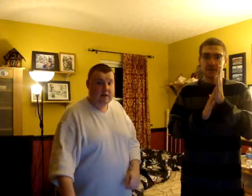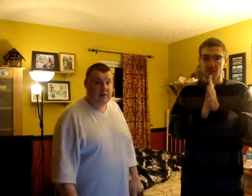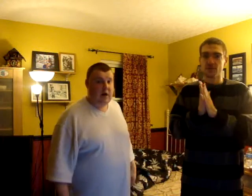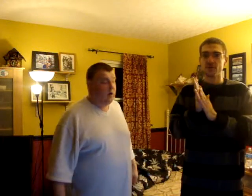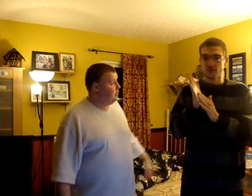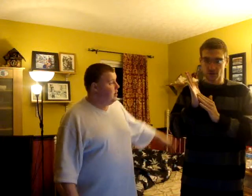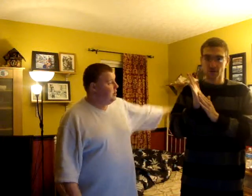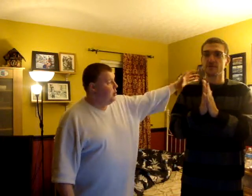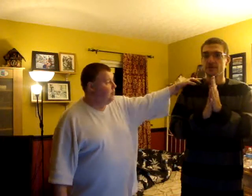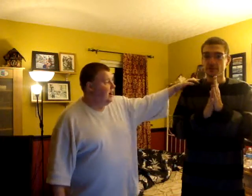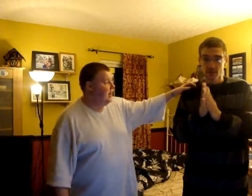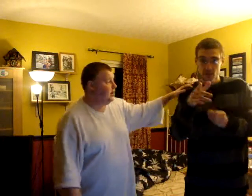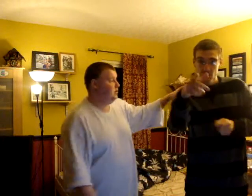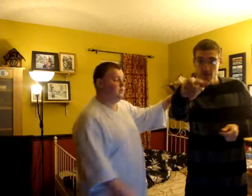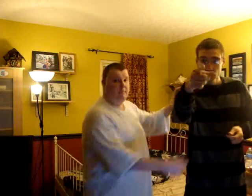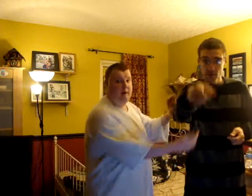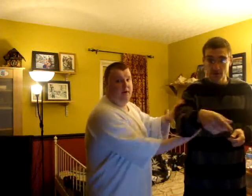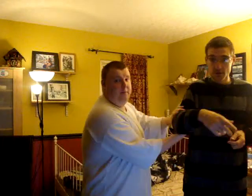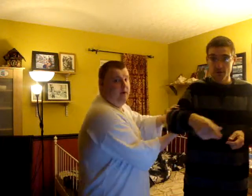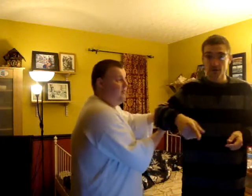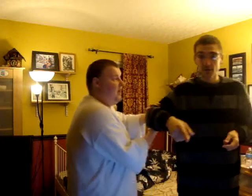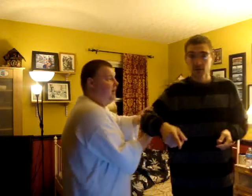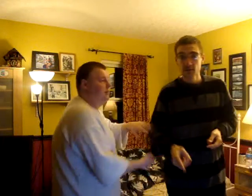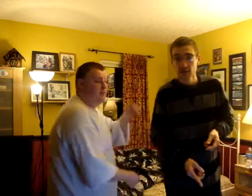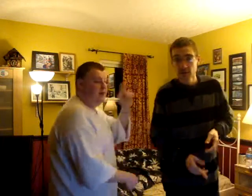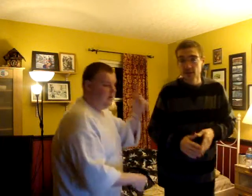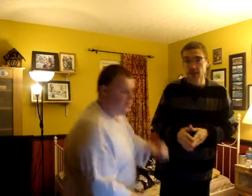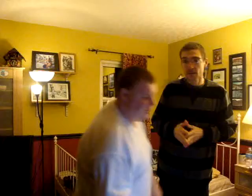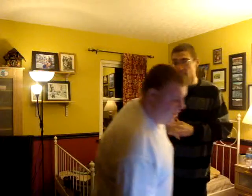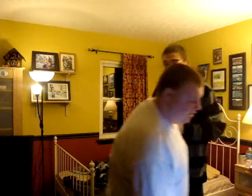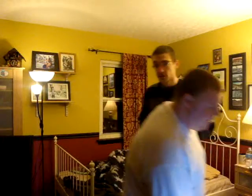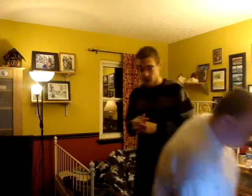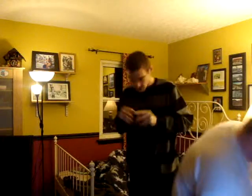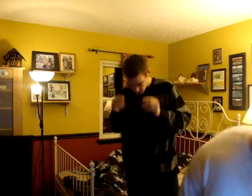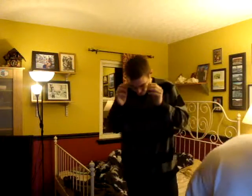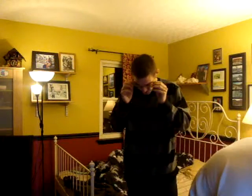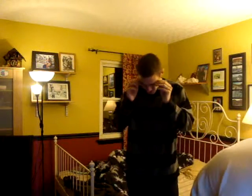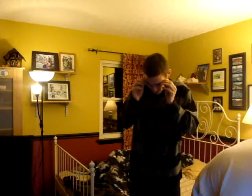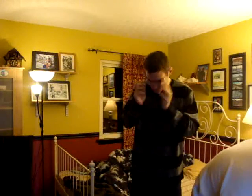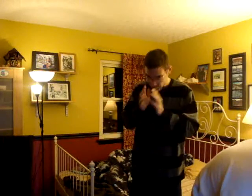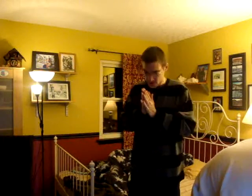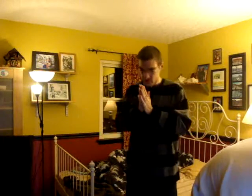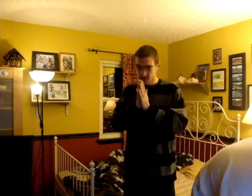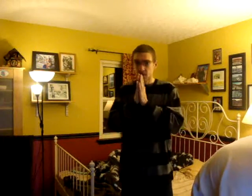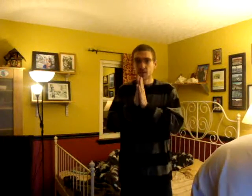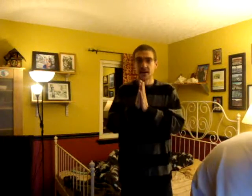So, the boy right here, who might be a little bit off the camera, let's go kick it off. Yeah, check it. Okay.